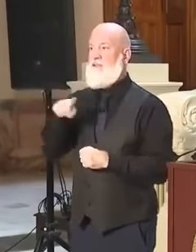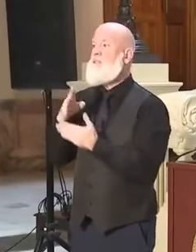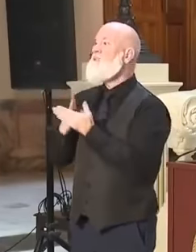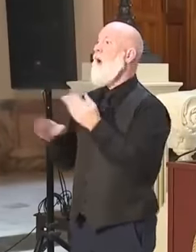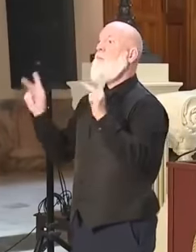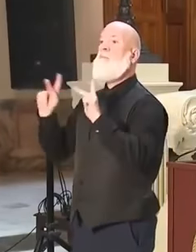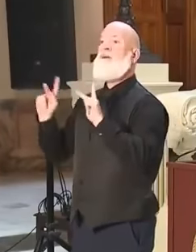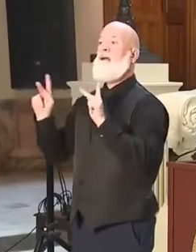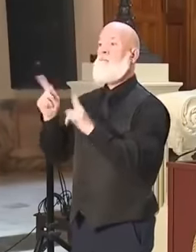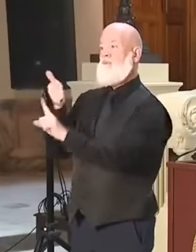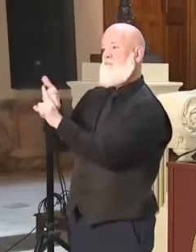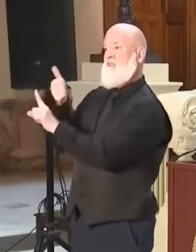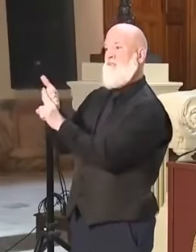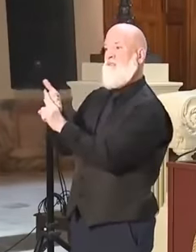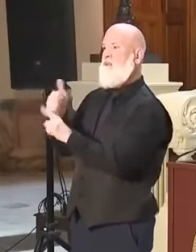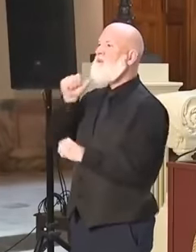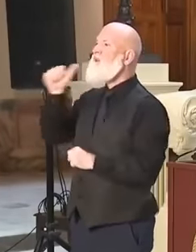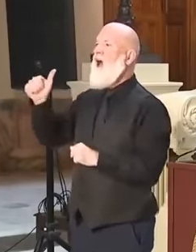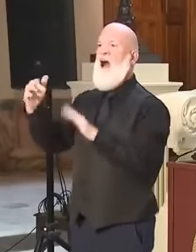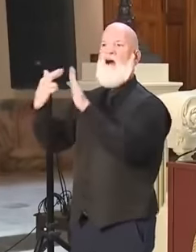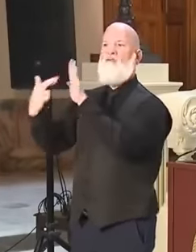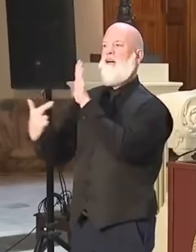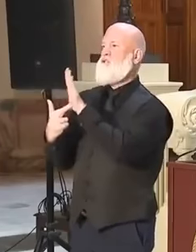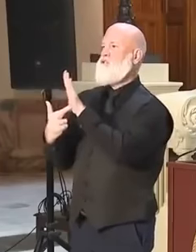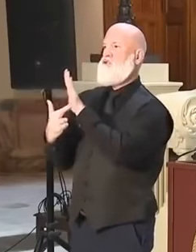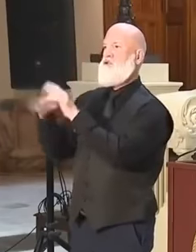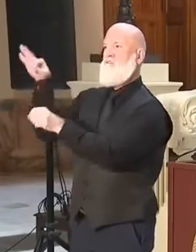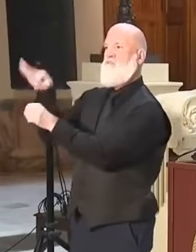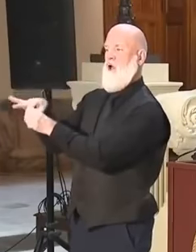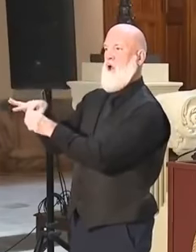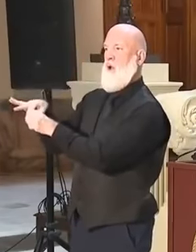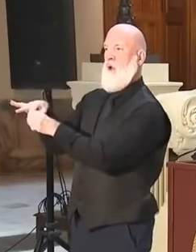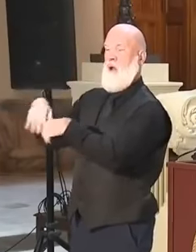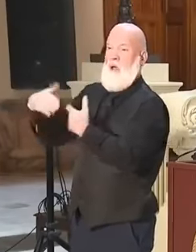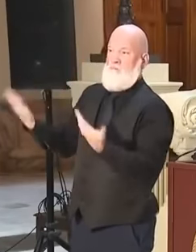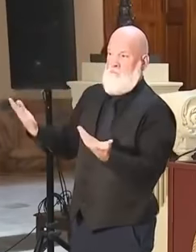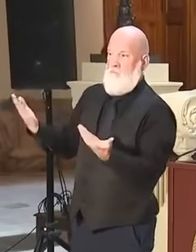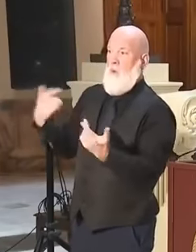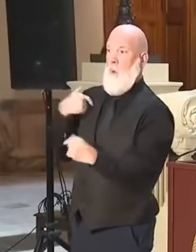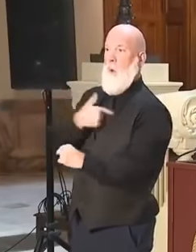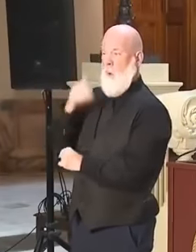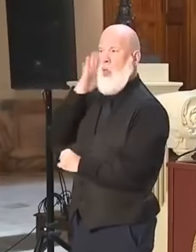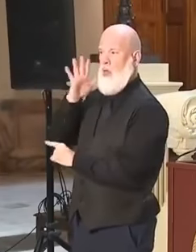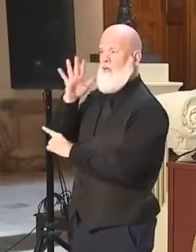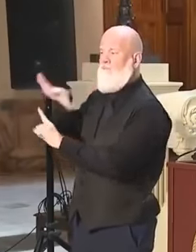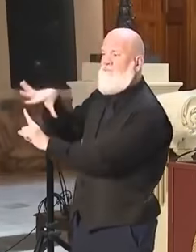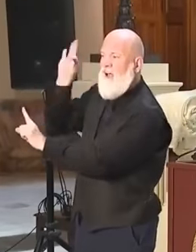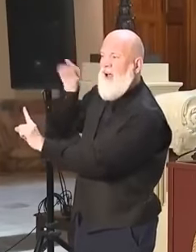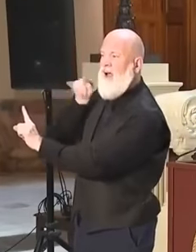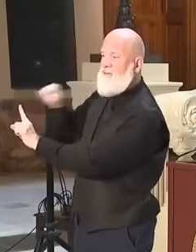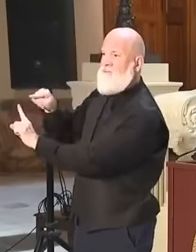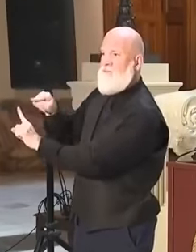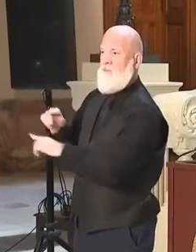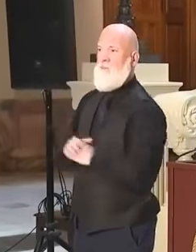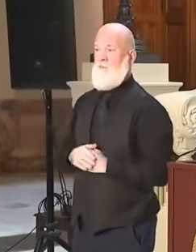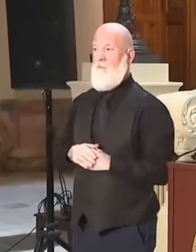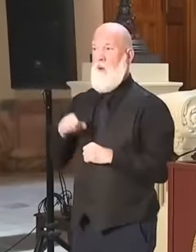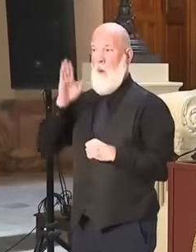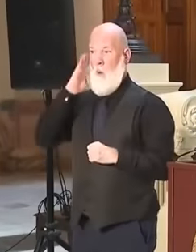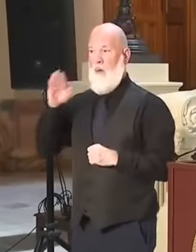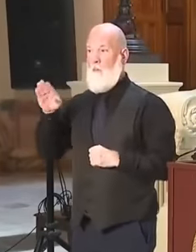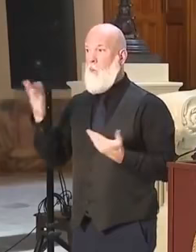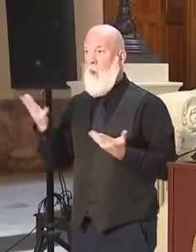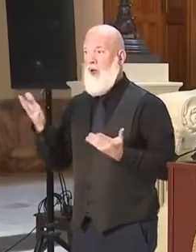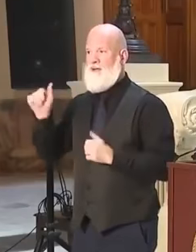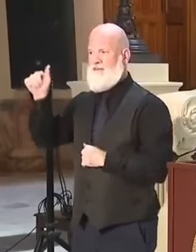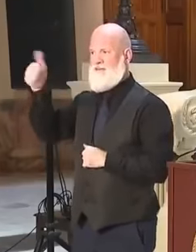to vote in the state. That will be found. Is it 10,353? Unlikely. But every election,